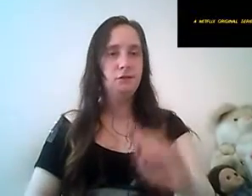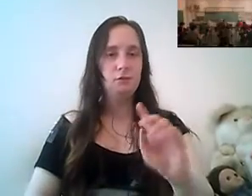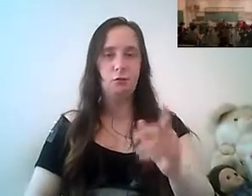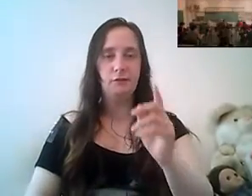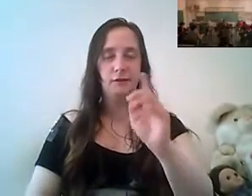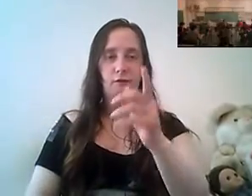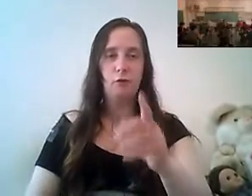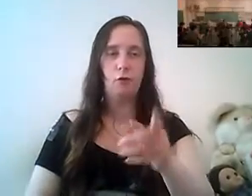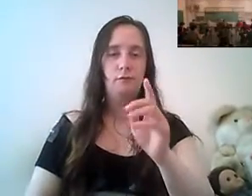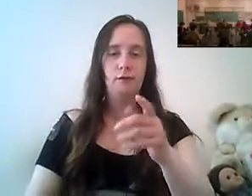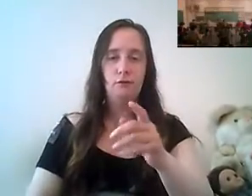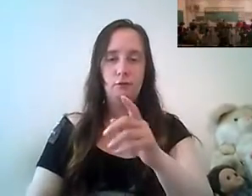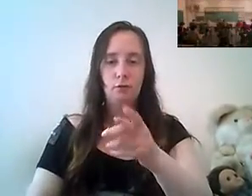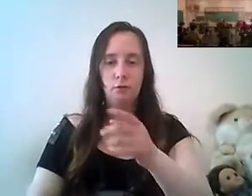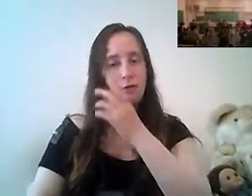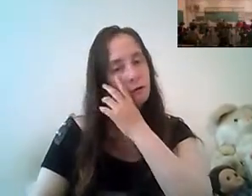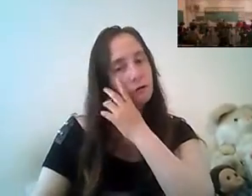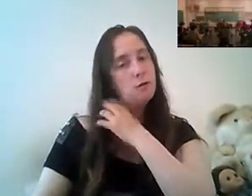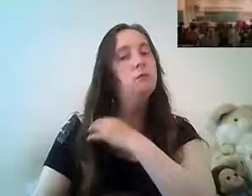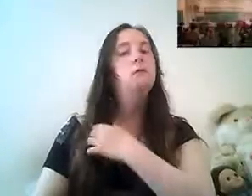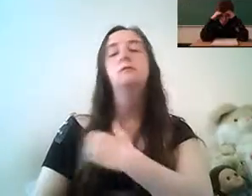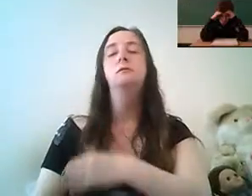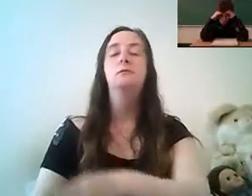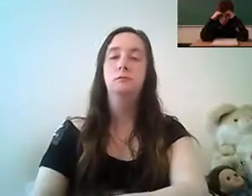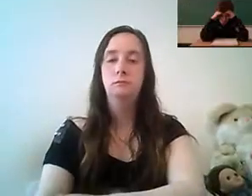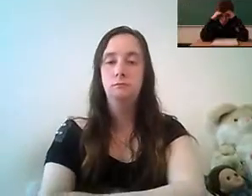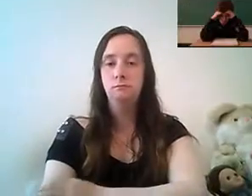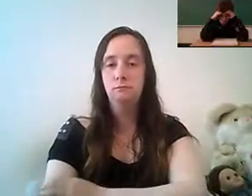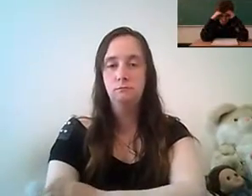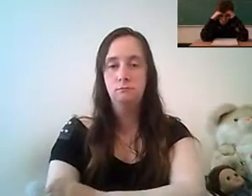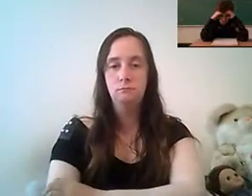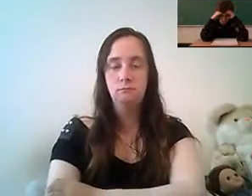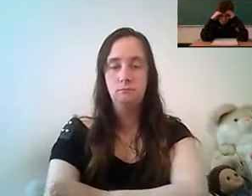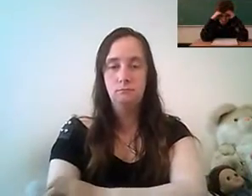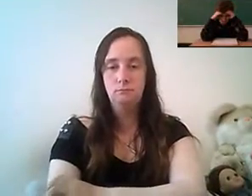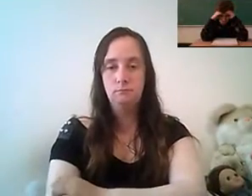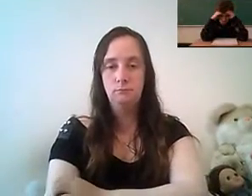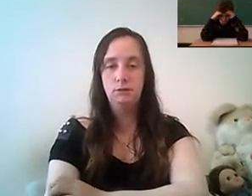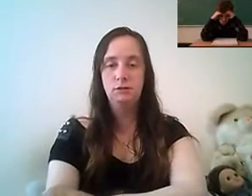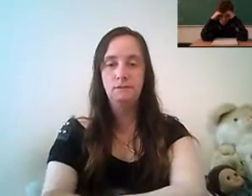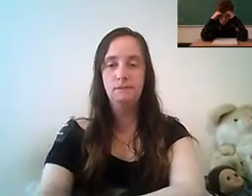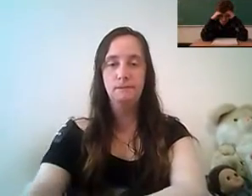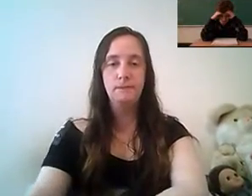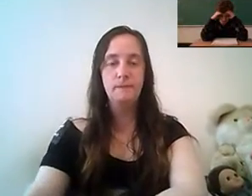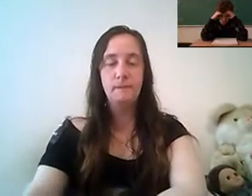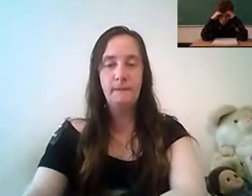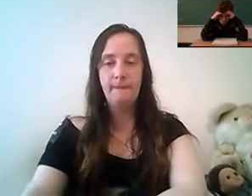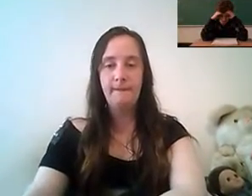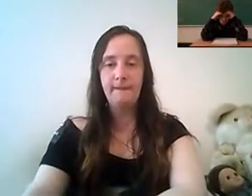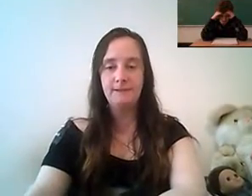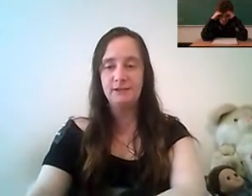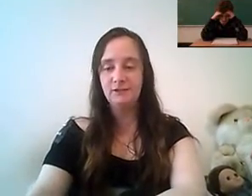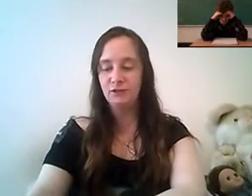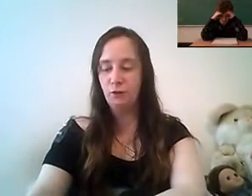tick tock tick tock dear diary i'm just gonna put my head down do nothing she's unskilled